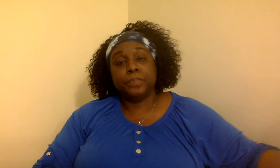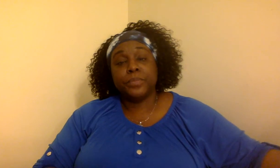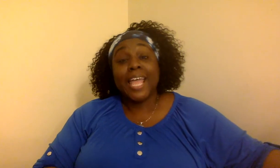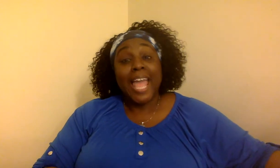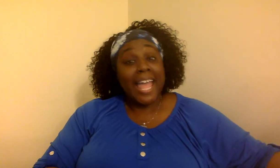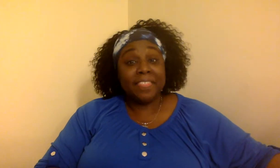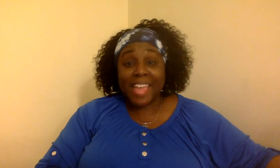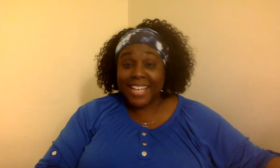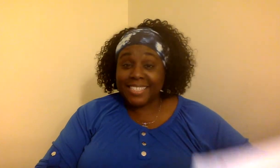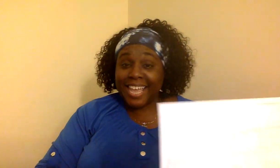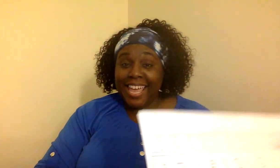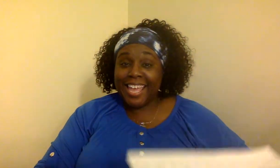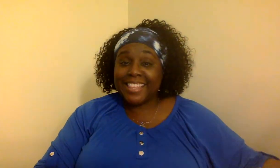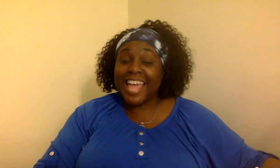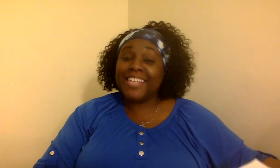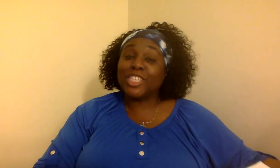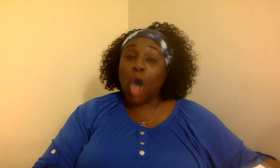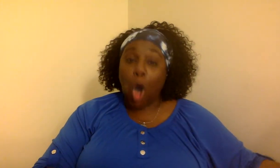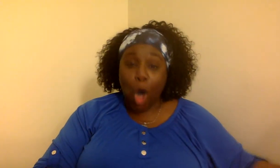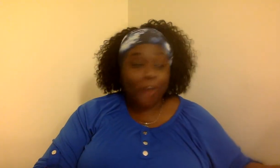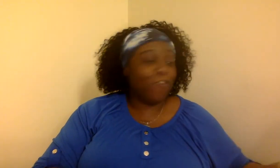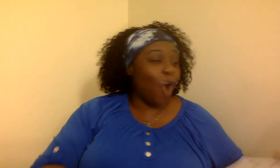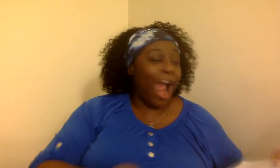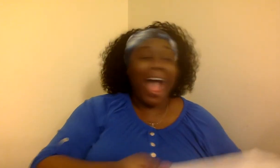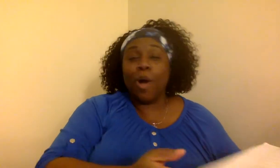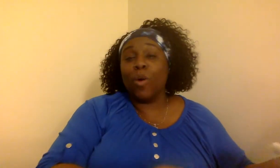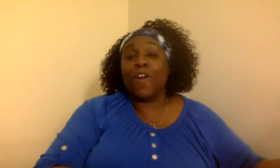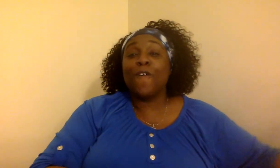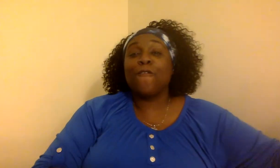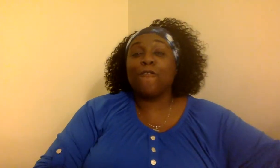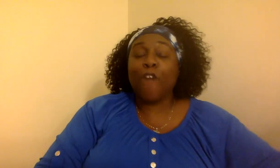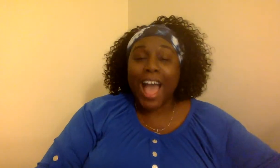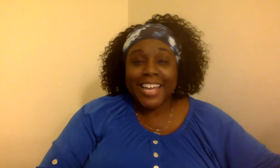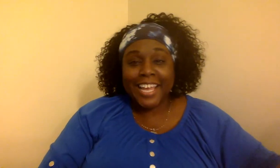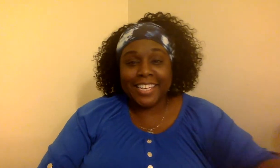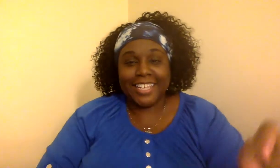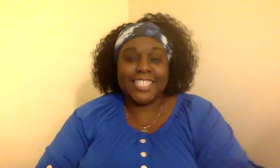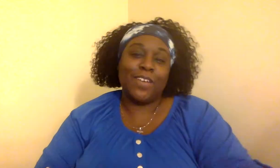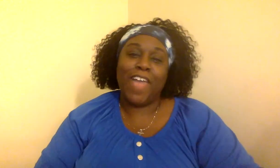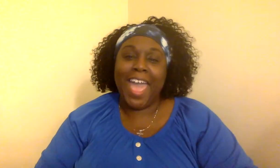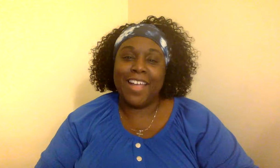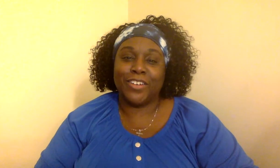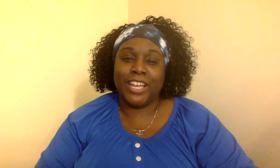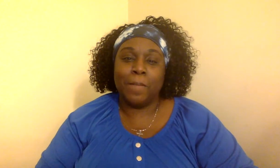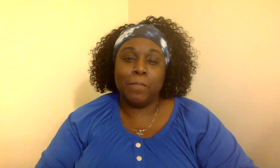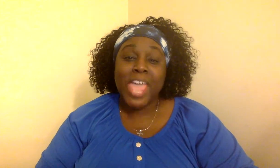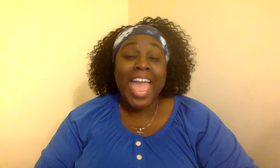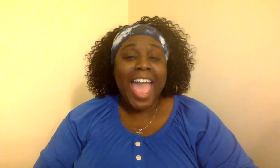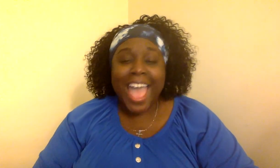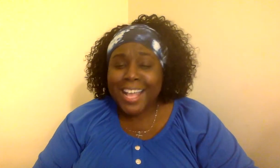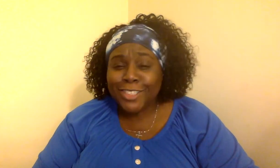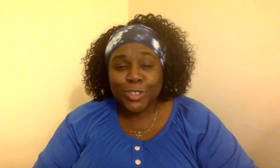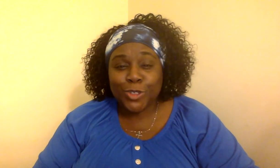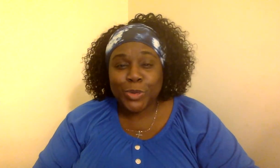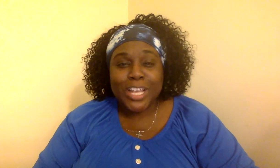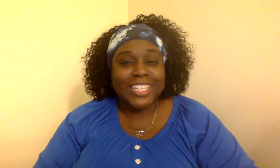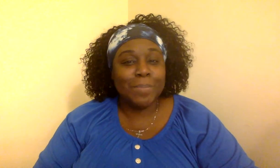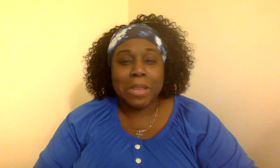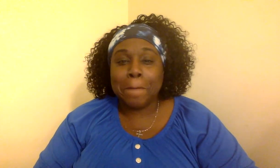And that's it. That is all for our Friday lesson of Hagerty. As usual, it's been a